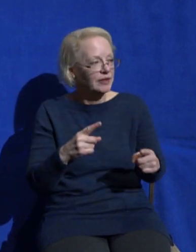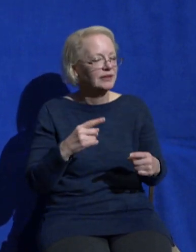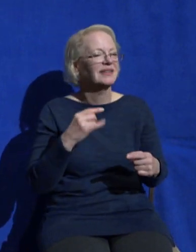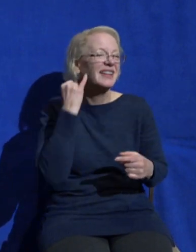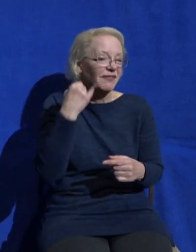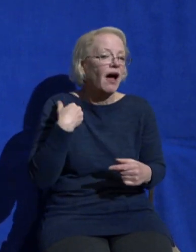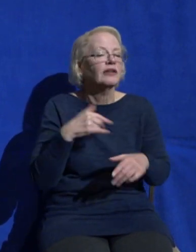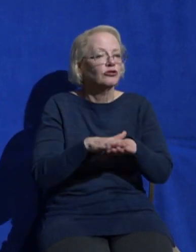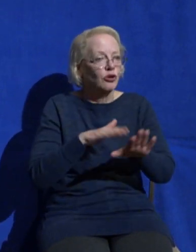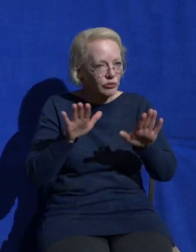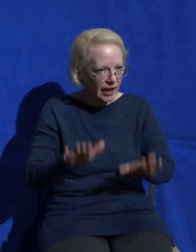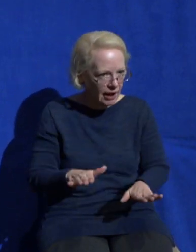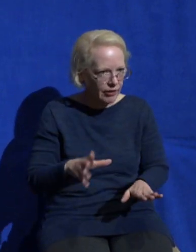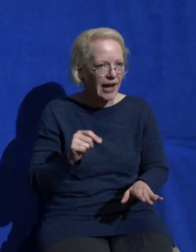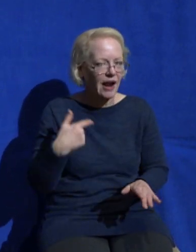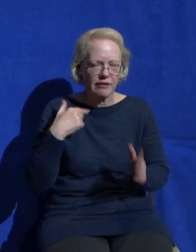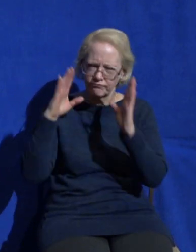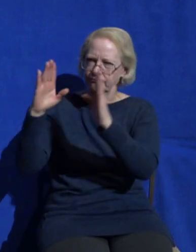just close your eyes because I want you to just take this personally